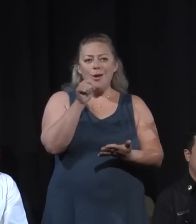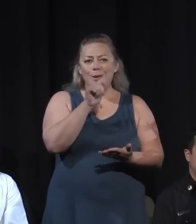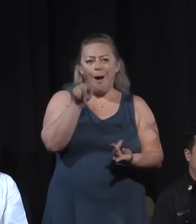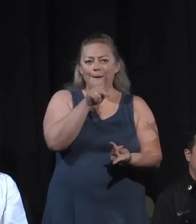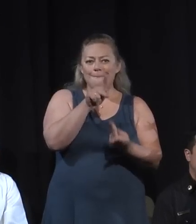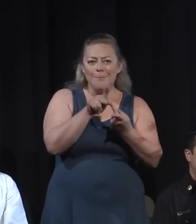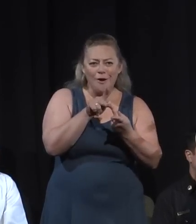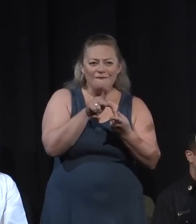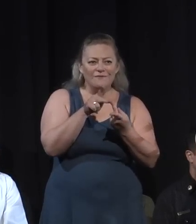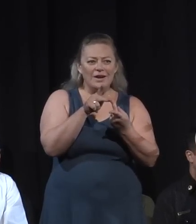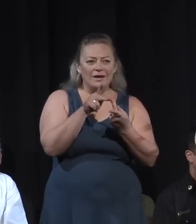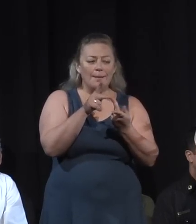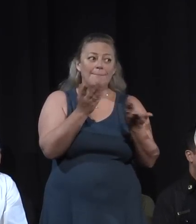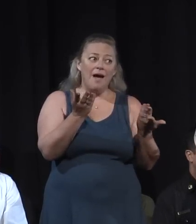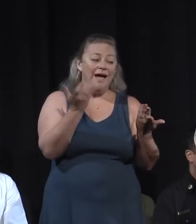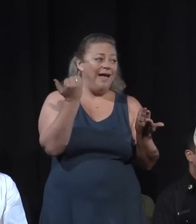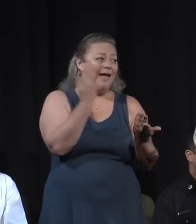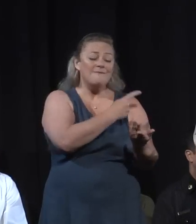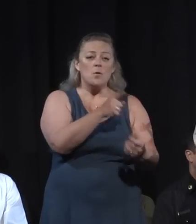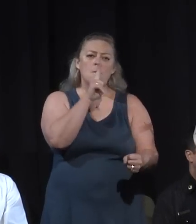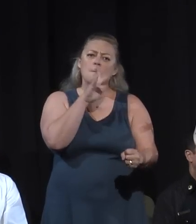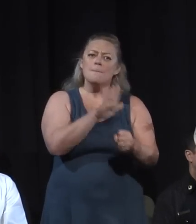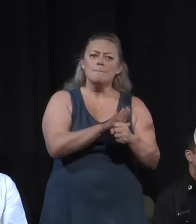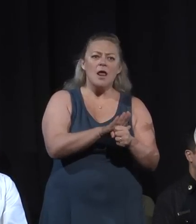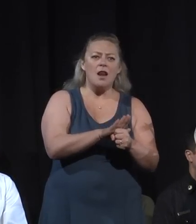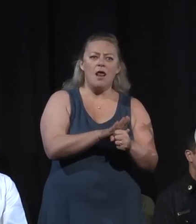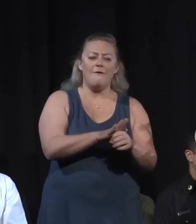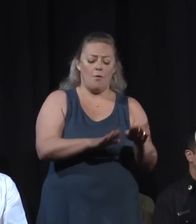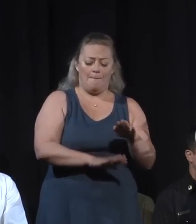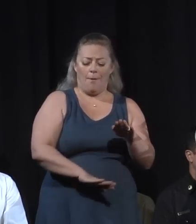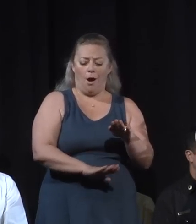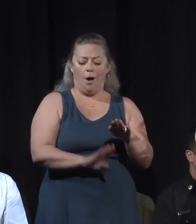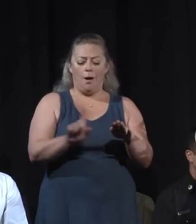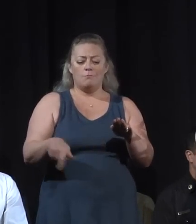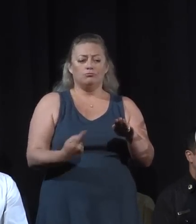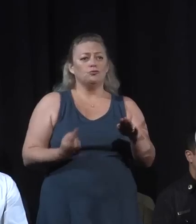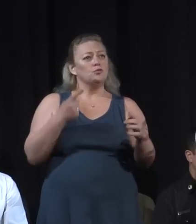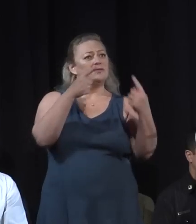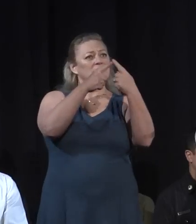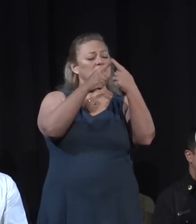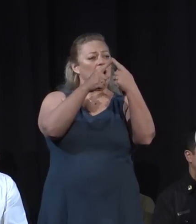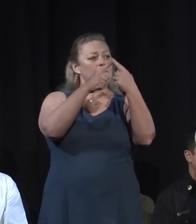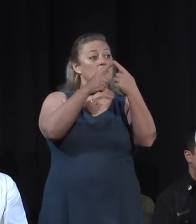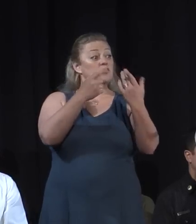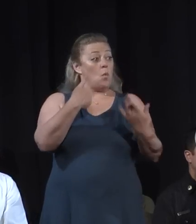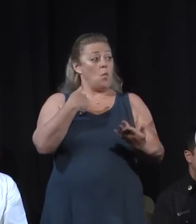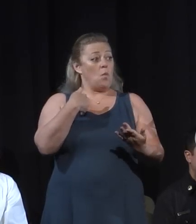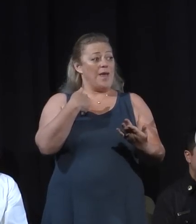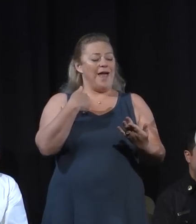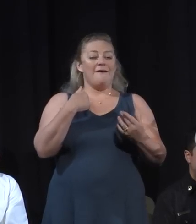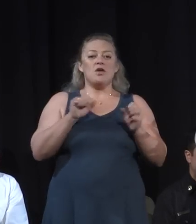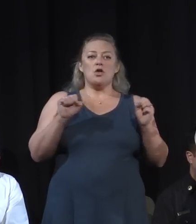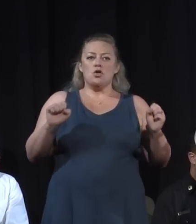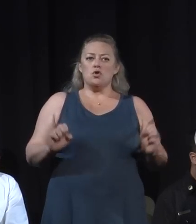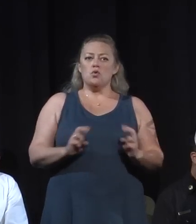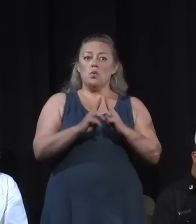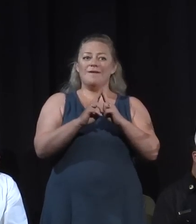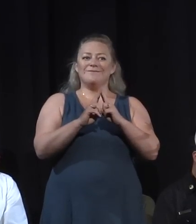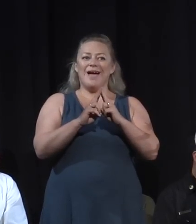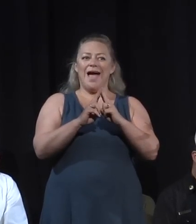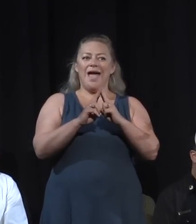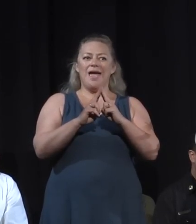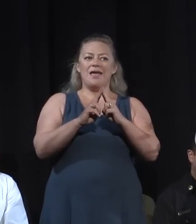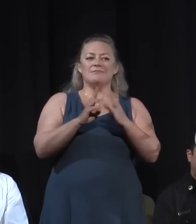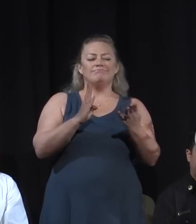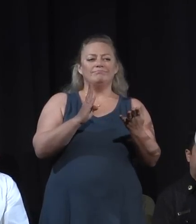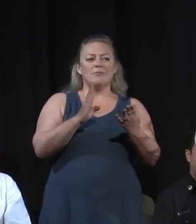is committed from the top to the bottom to try to make this happen. So we have what's called unified command out there, and that